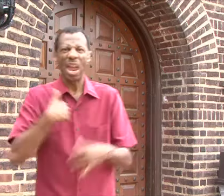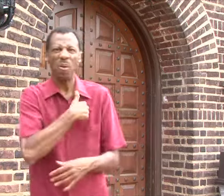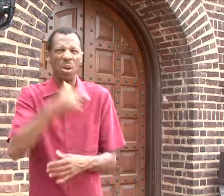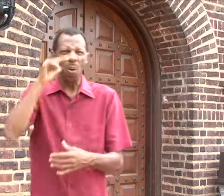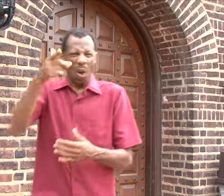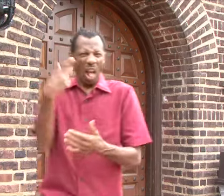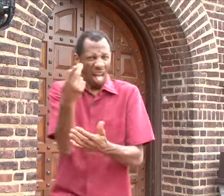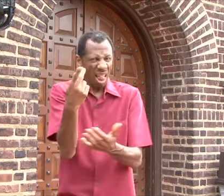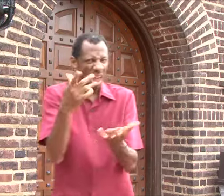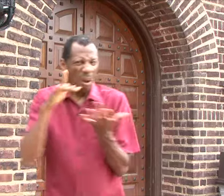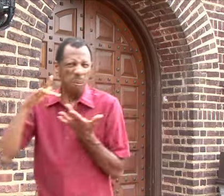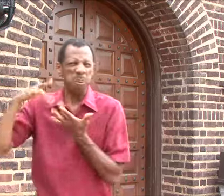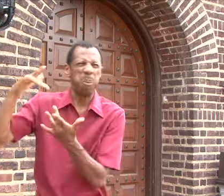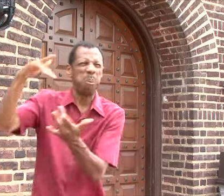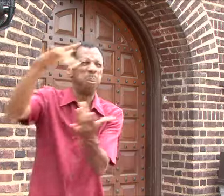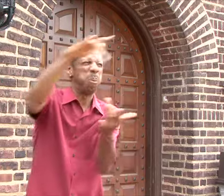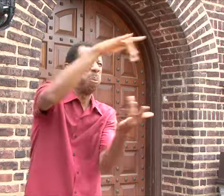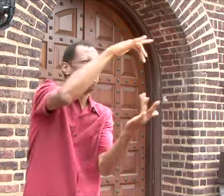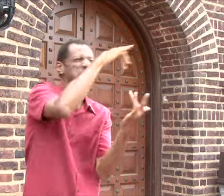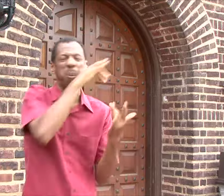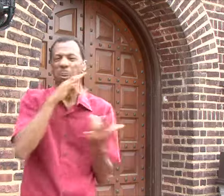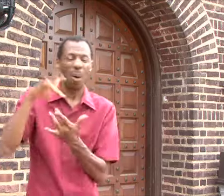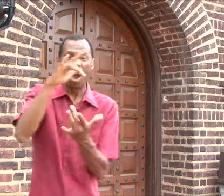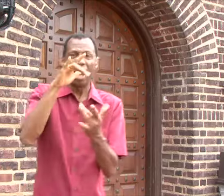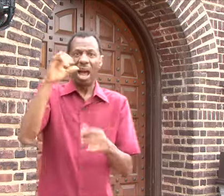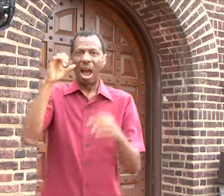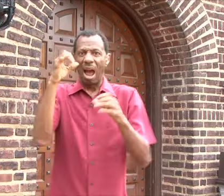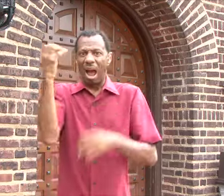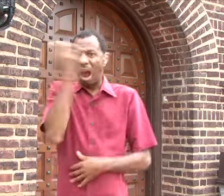Today we're going to take a tour through this amazing museum.